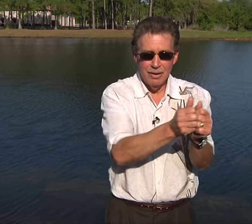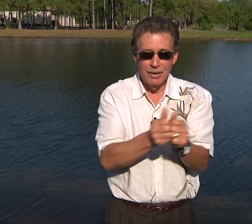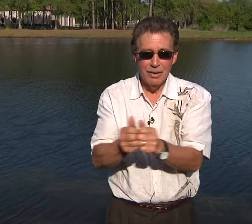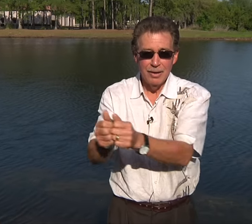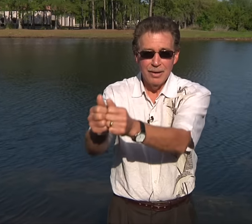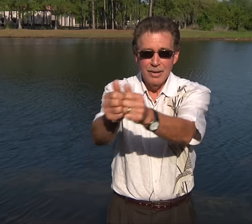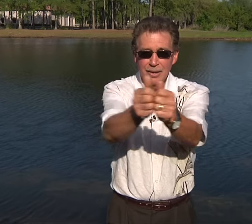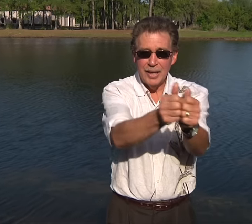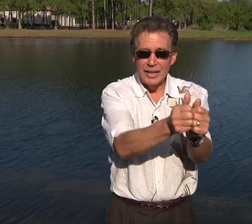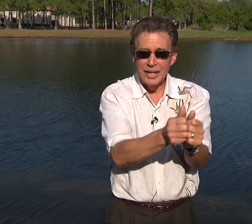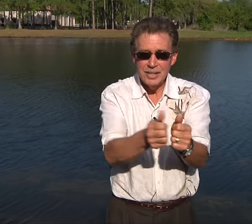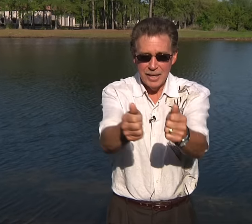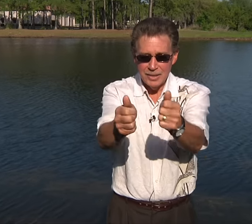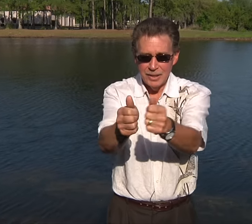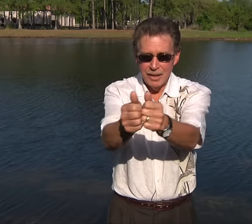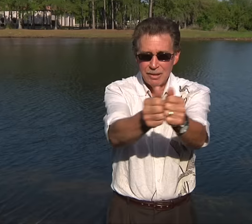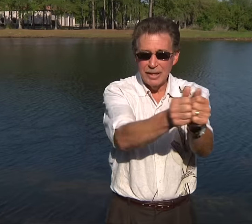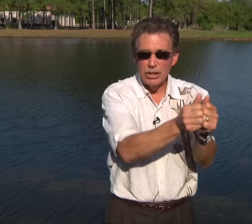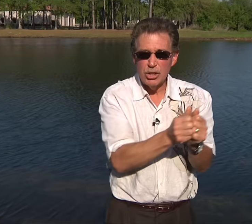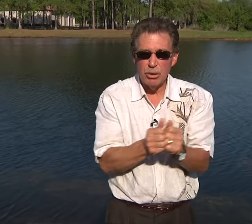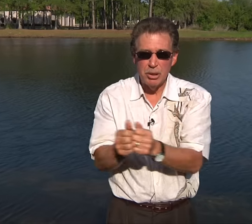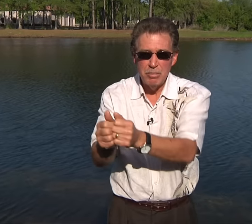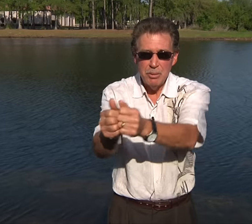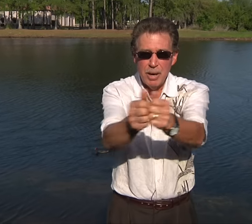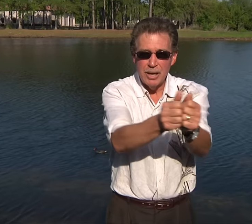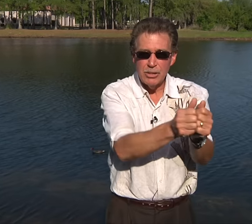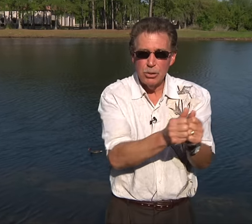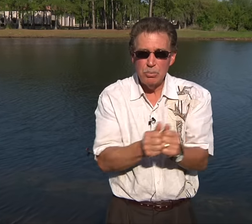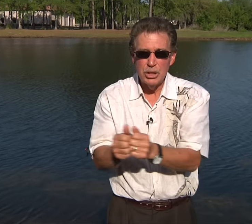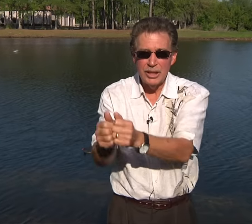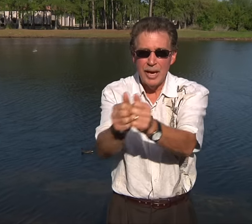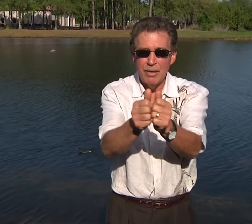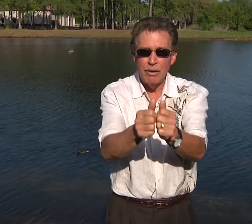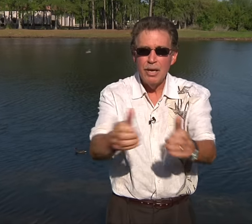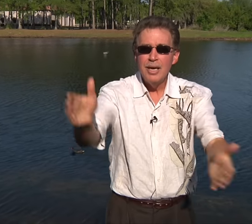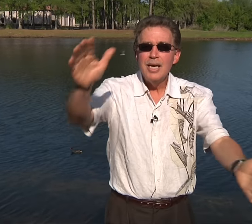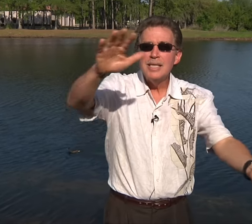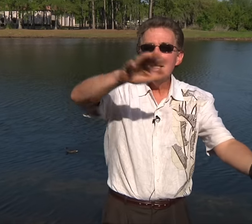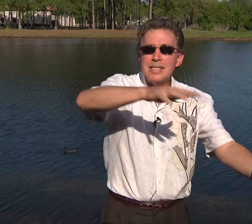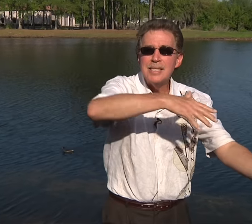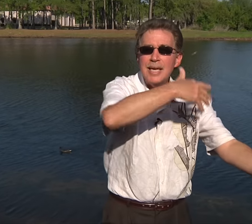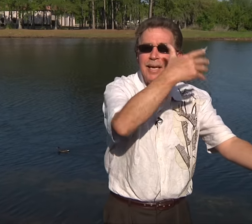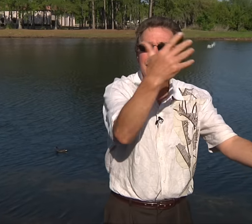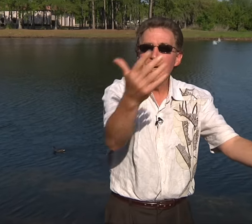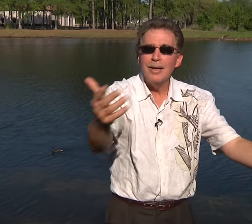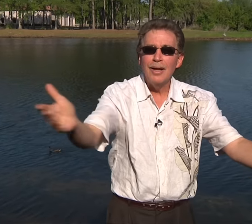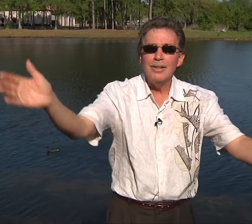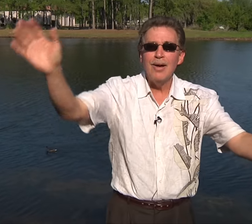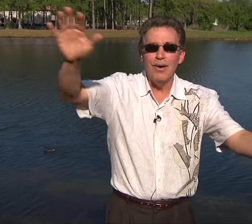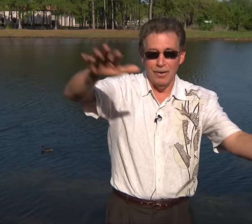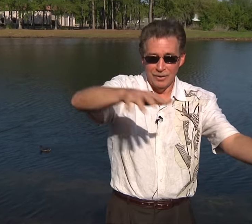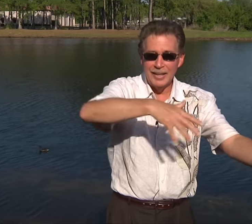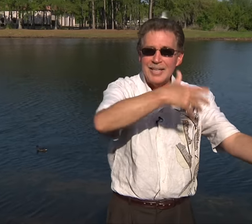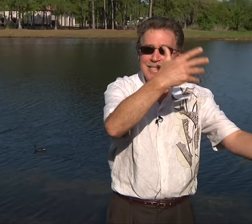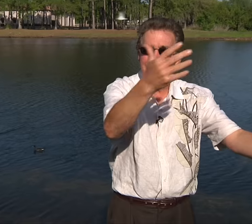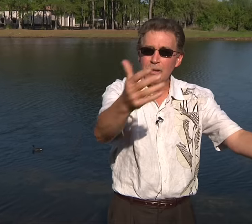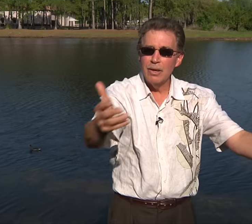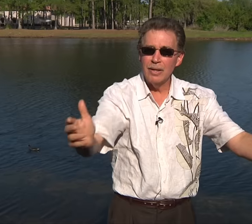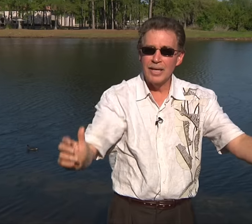Together, like this, hands together like you're stirring a big pot of soup, together, sing along. Again, sing along like